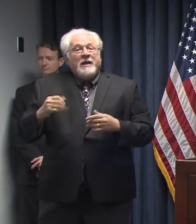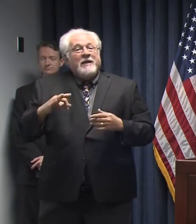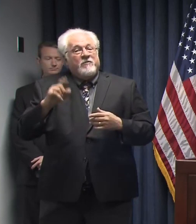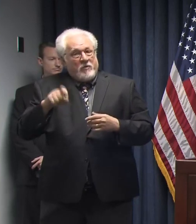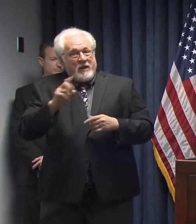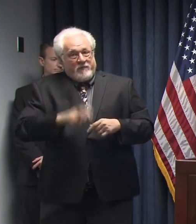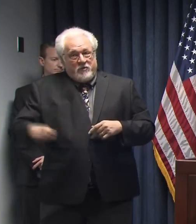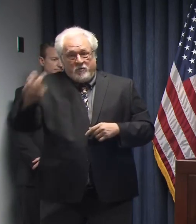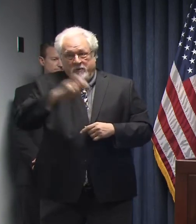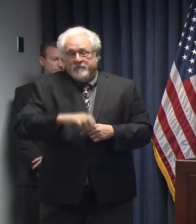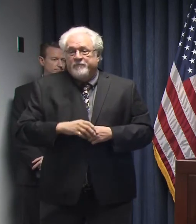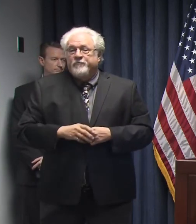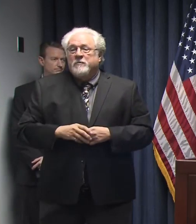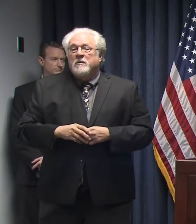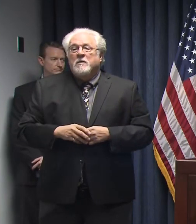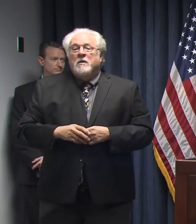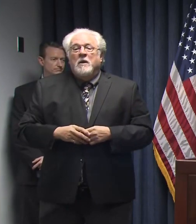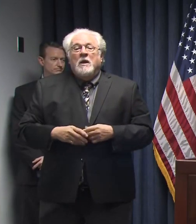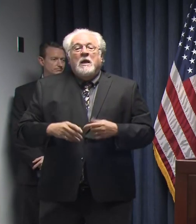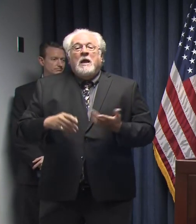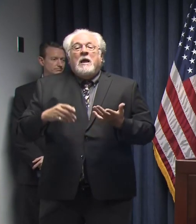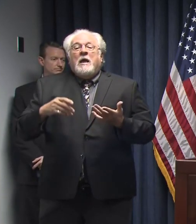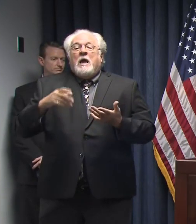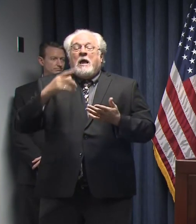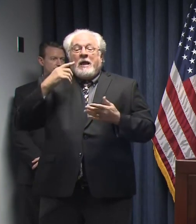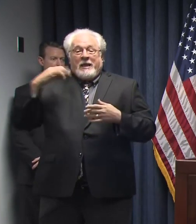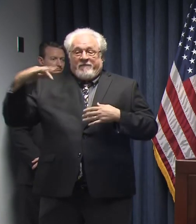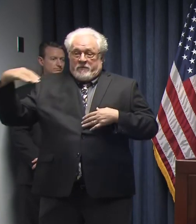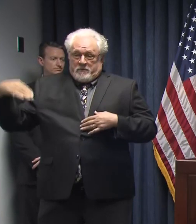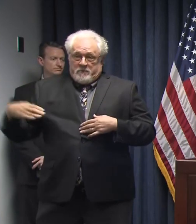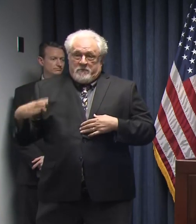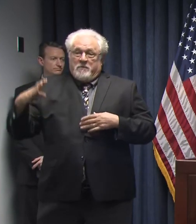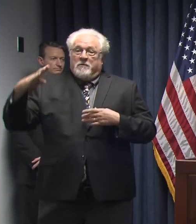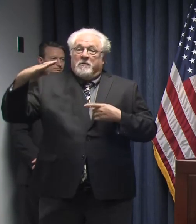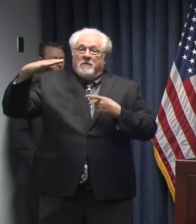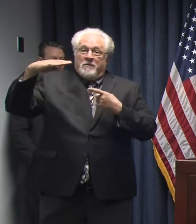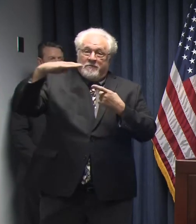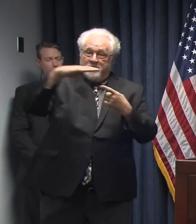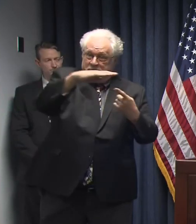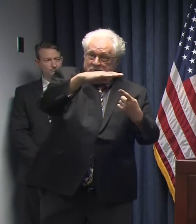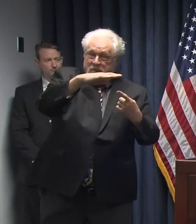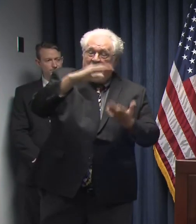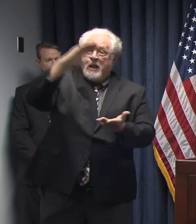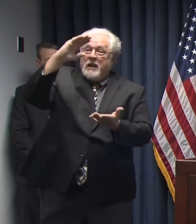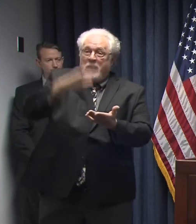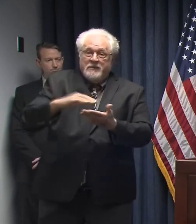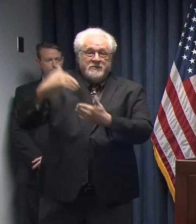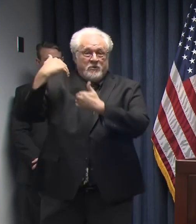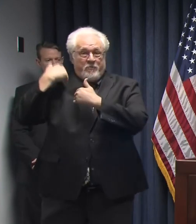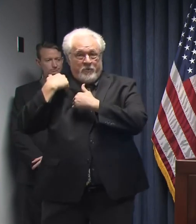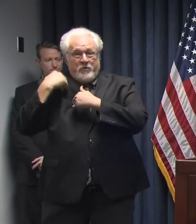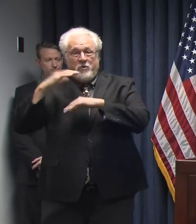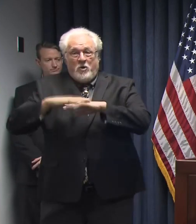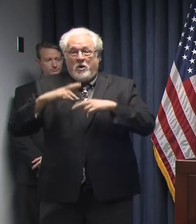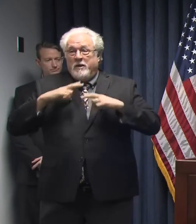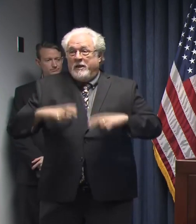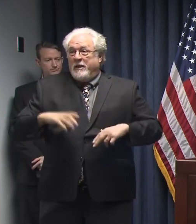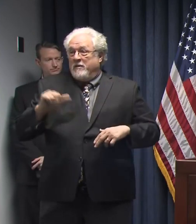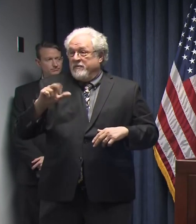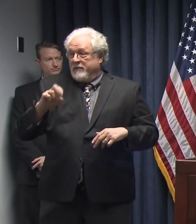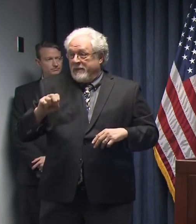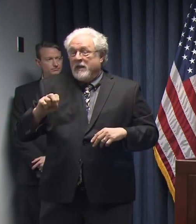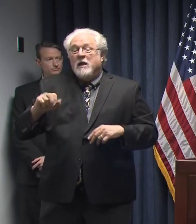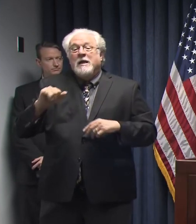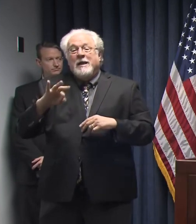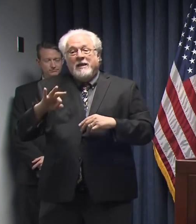to be out and about. If we're going to flatten the curve, if we're going to lessen the burden on our health care system, if we